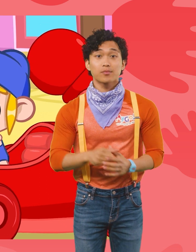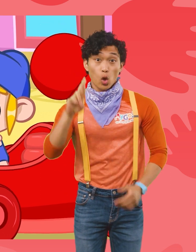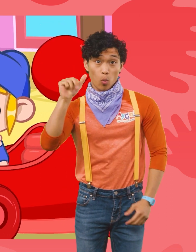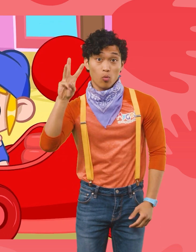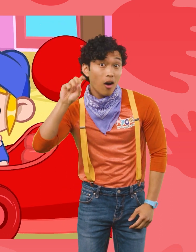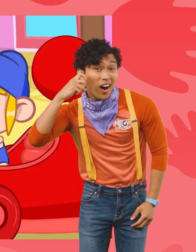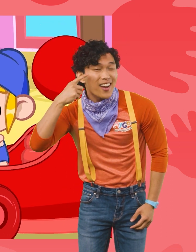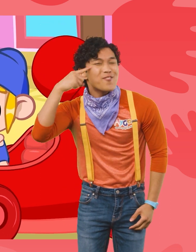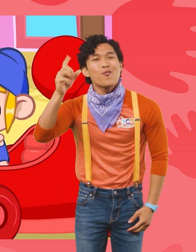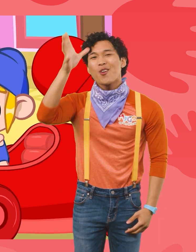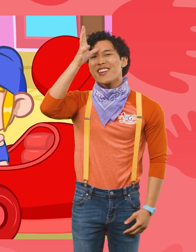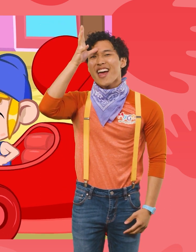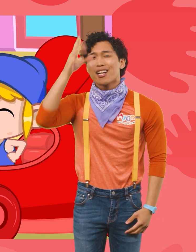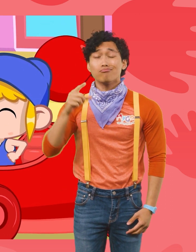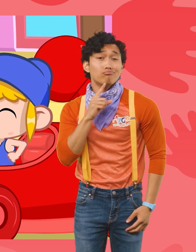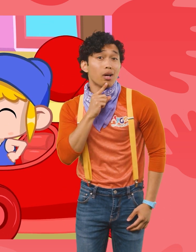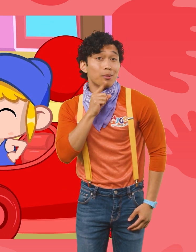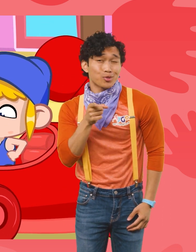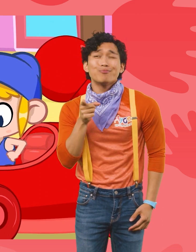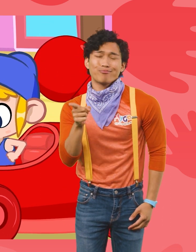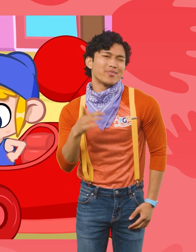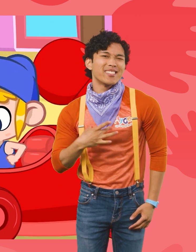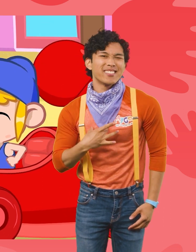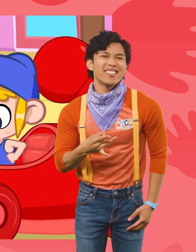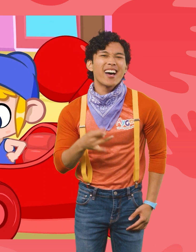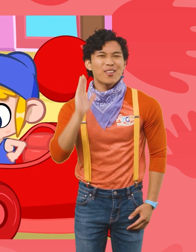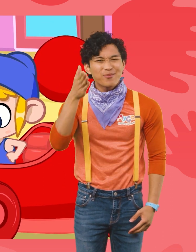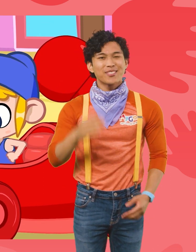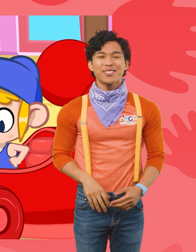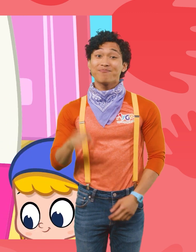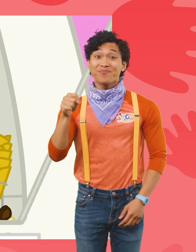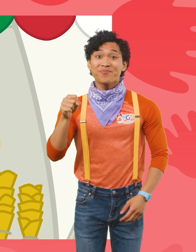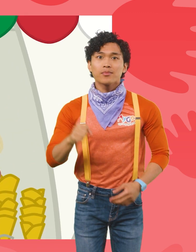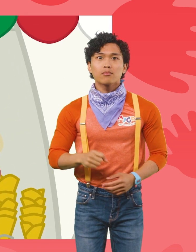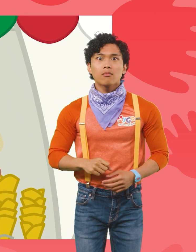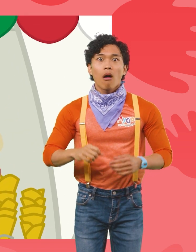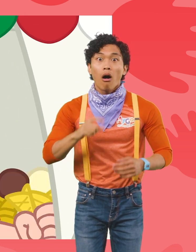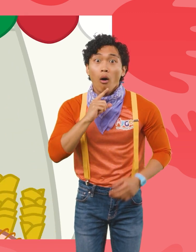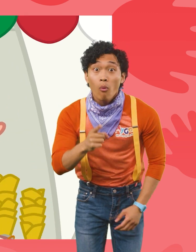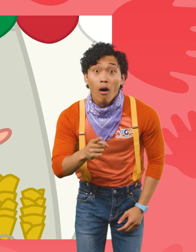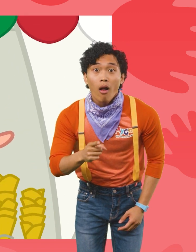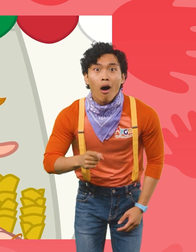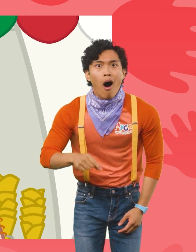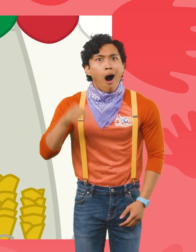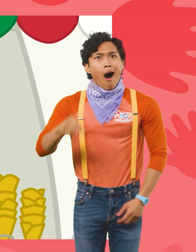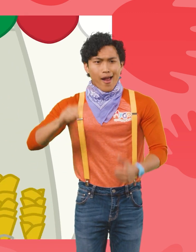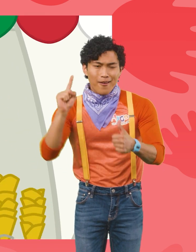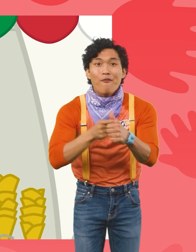onion for Daddy! I'm sure he'll like that! Yeah! Really? This is the first time I ever